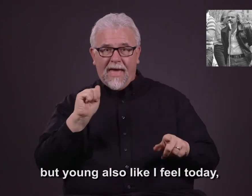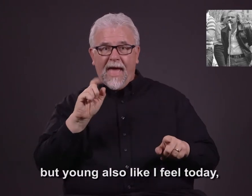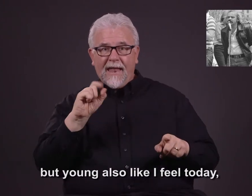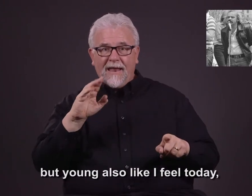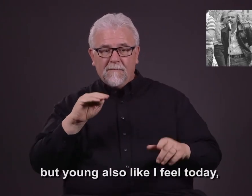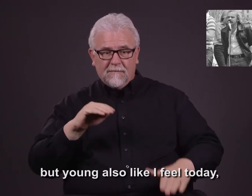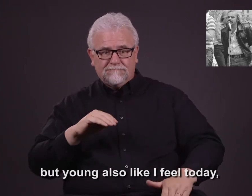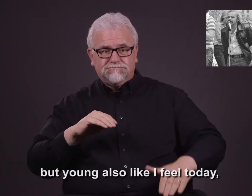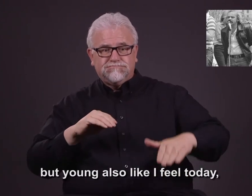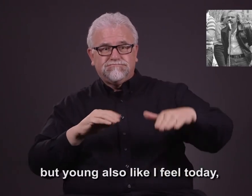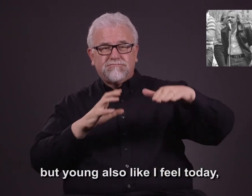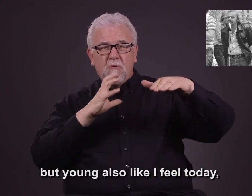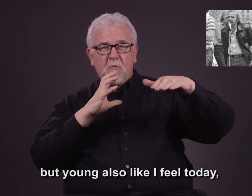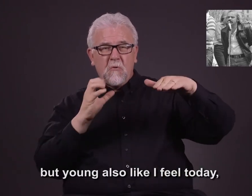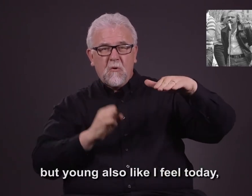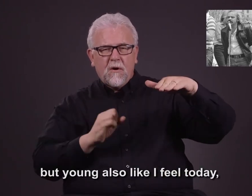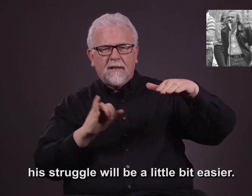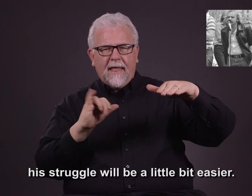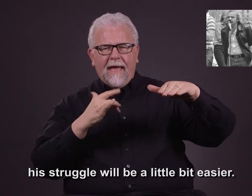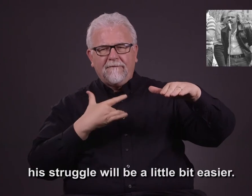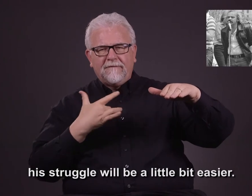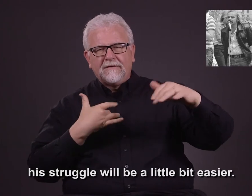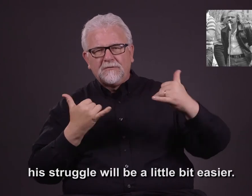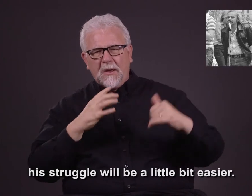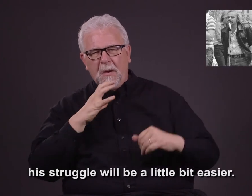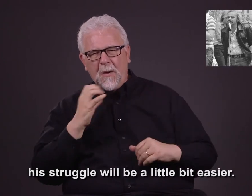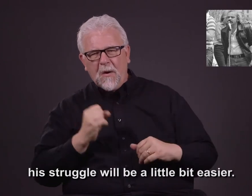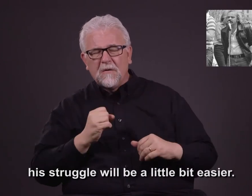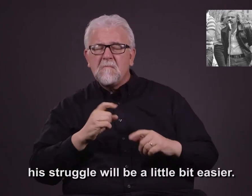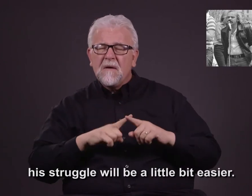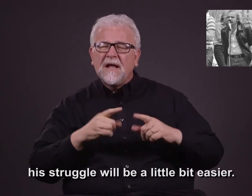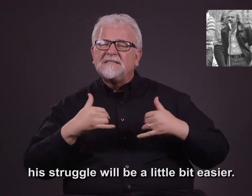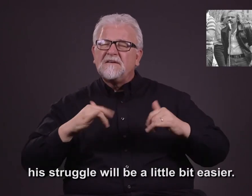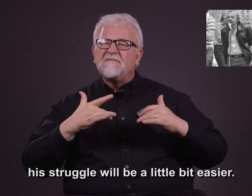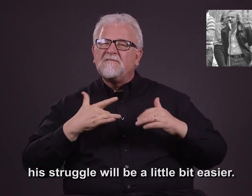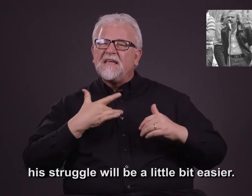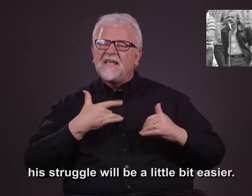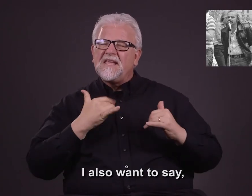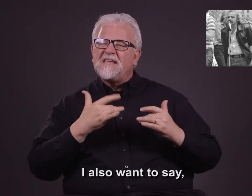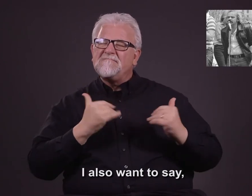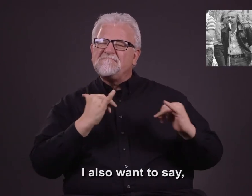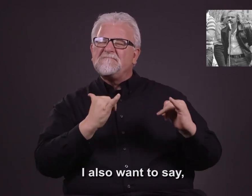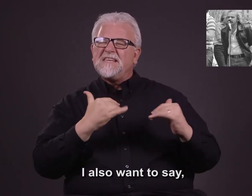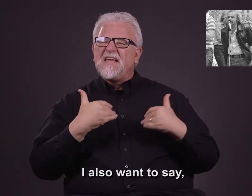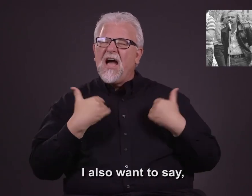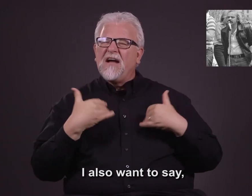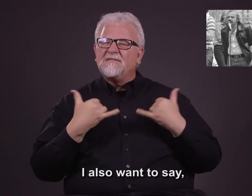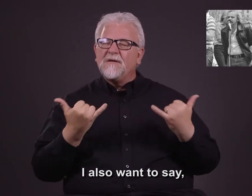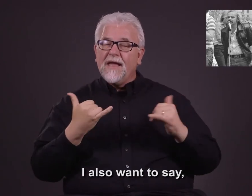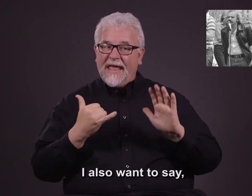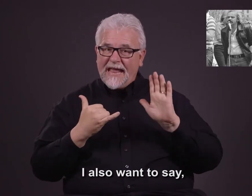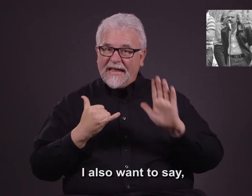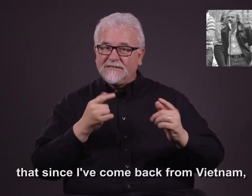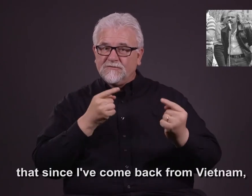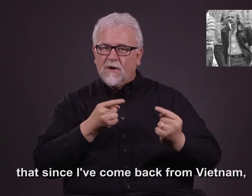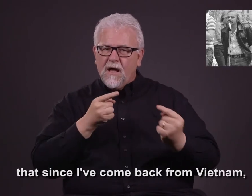also like I feel today, his struggle will be a little bit easier. I also want to say that